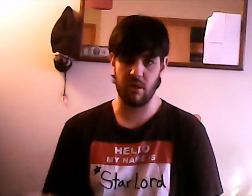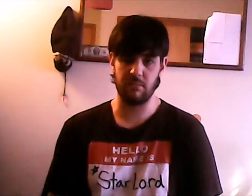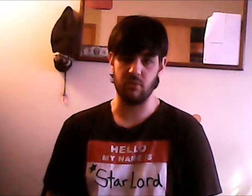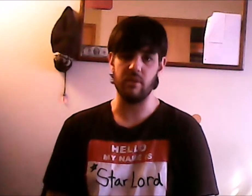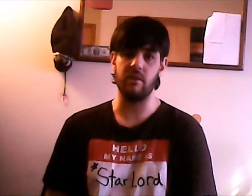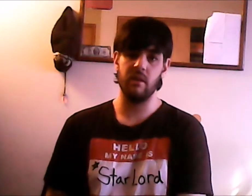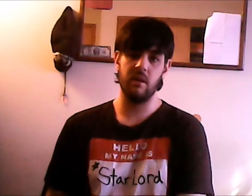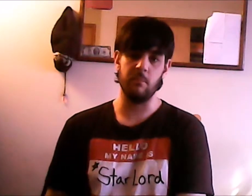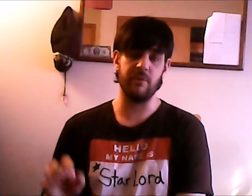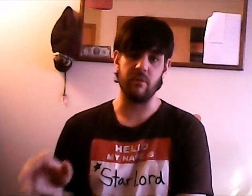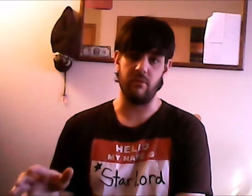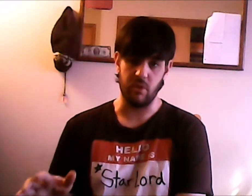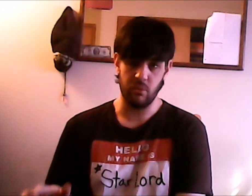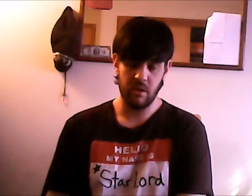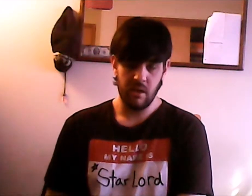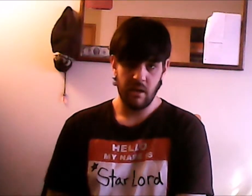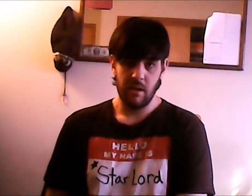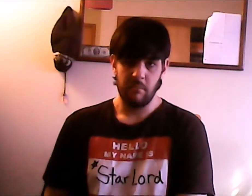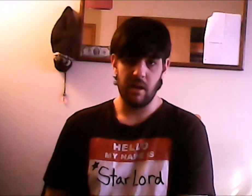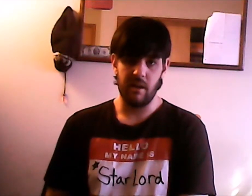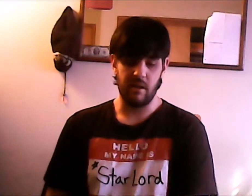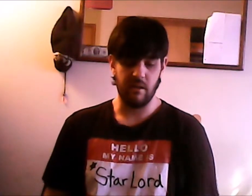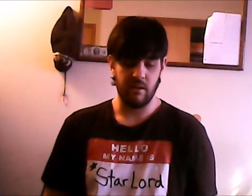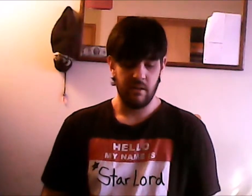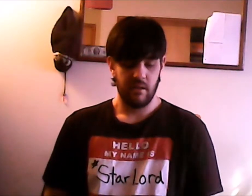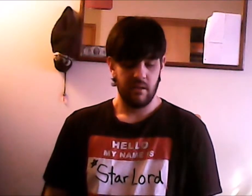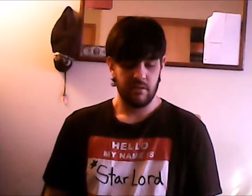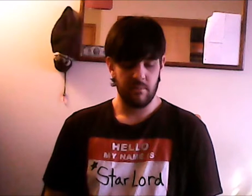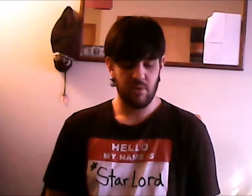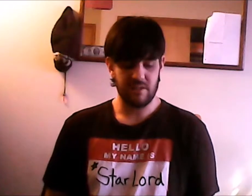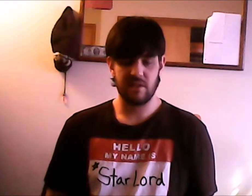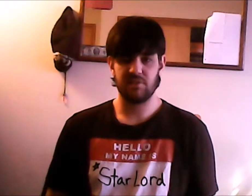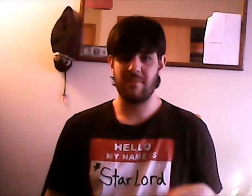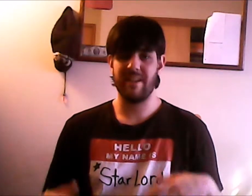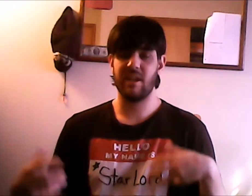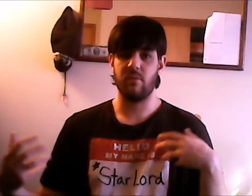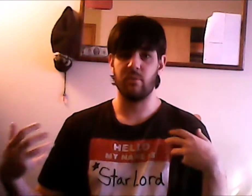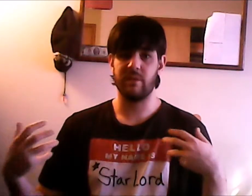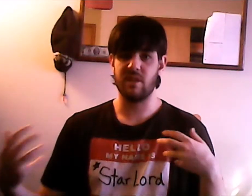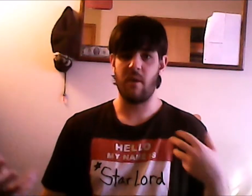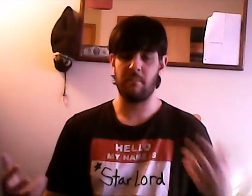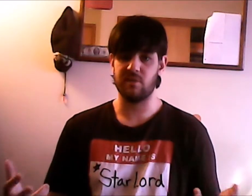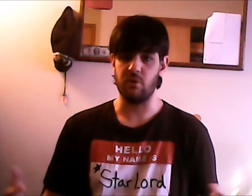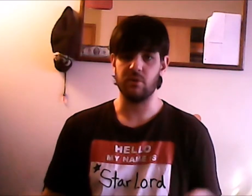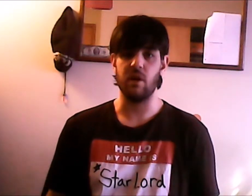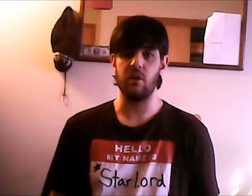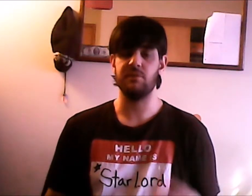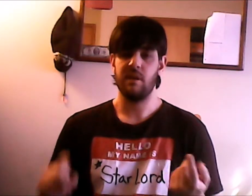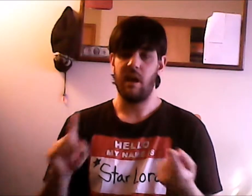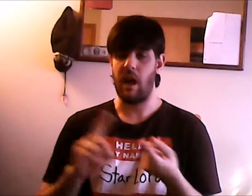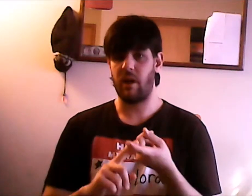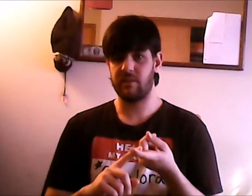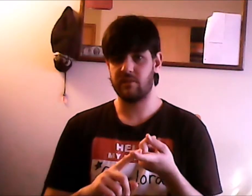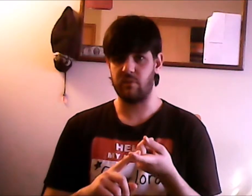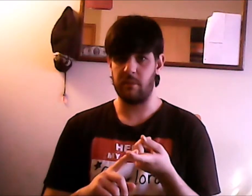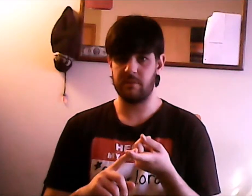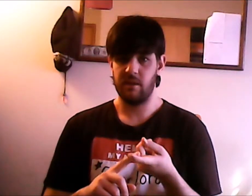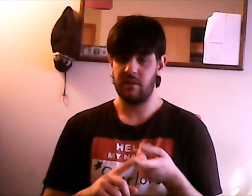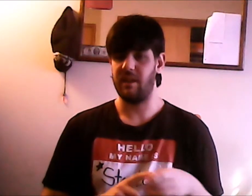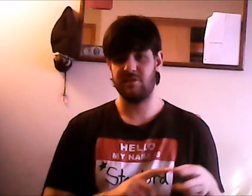script for the movie review but uh the process for making a reviewing stuff episode goes I write the script then I